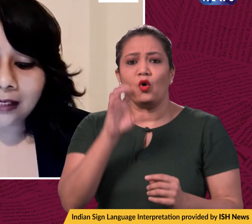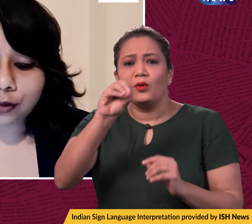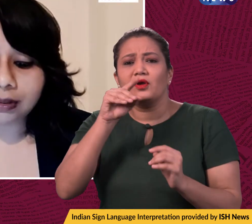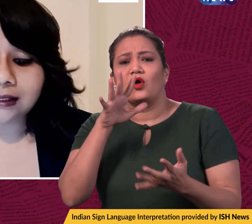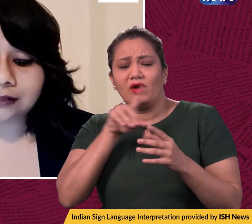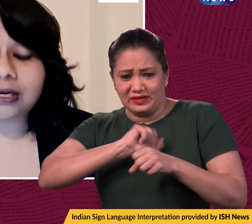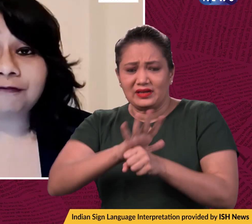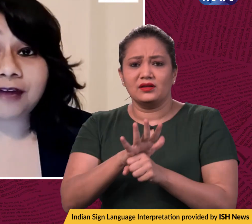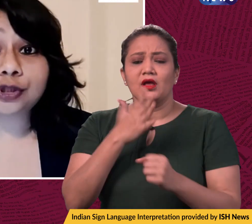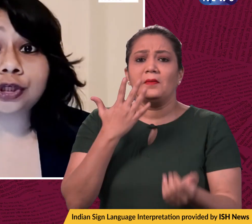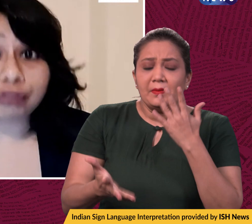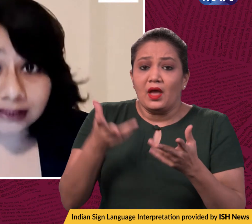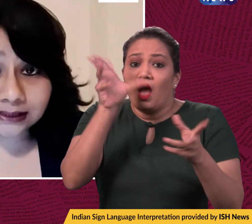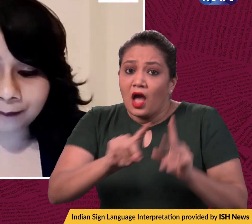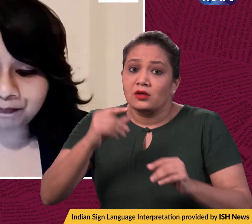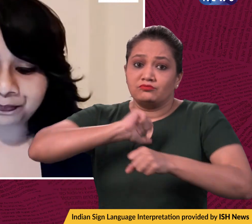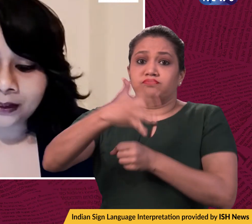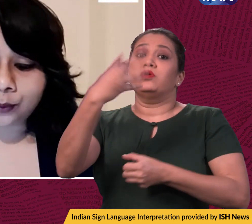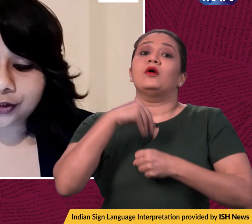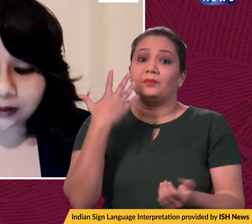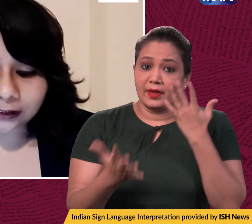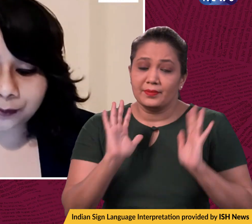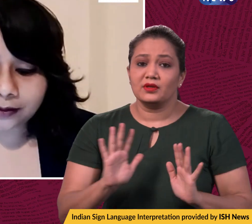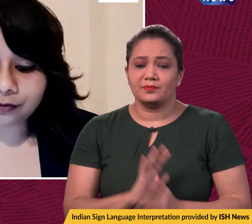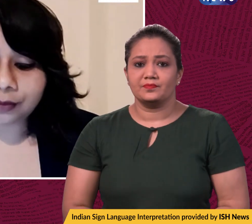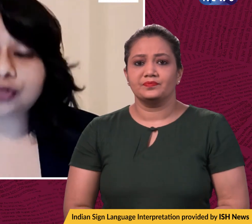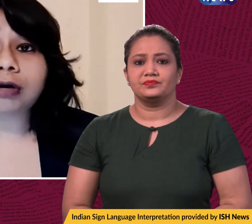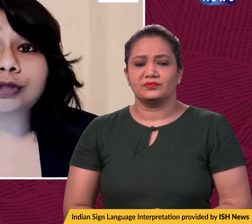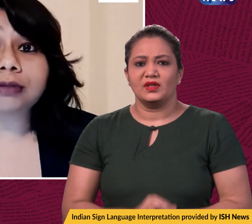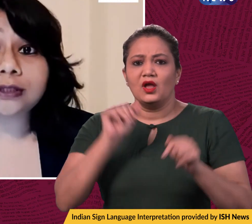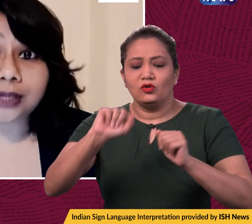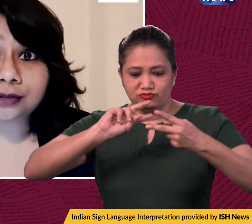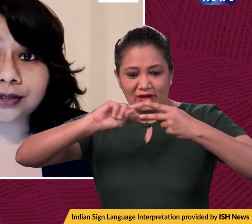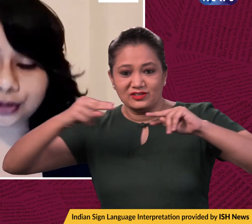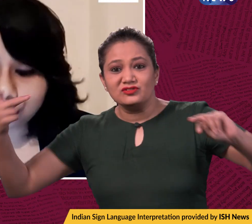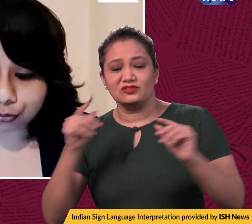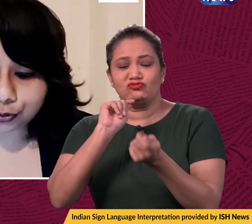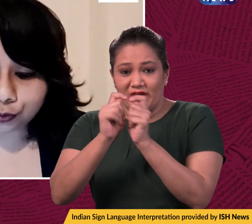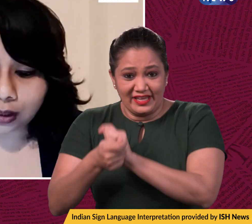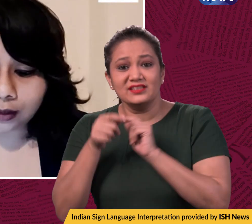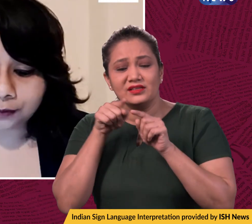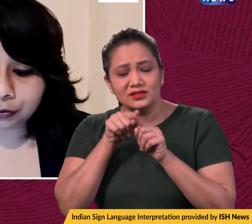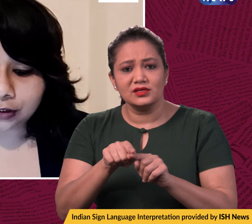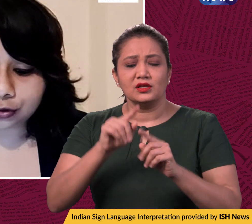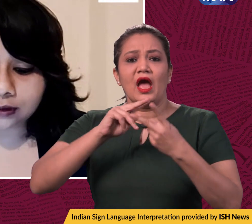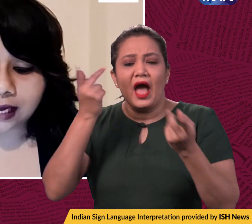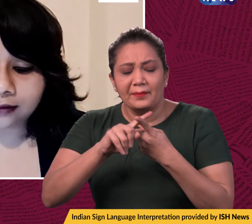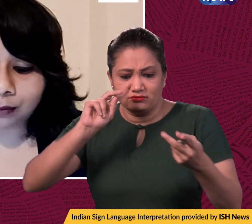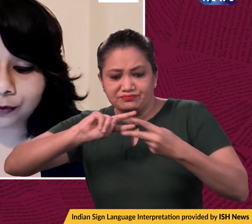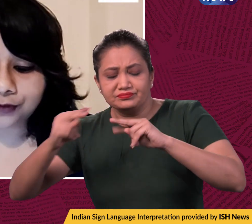increase reinfection risk, which is expected from the structural changes due to the mutations and the number of